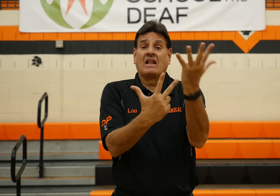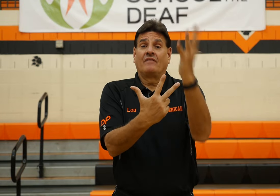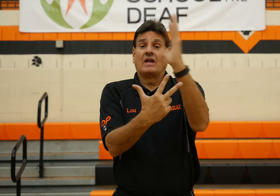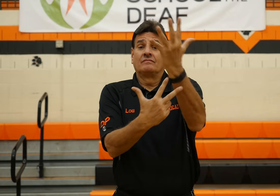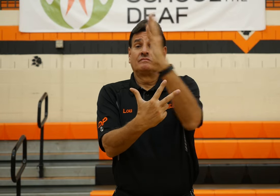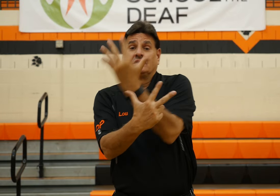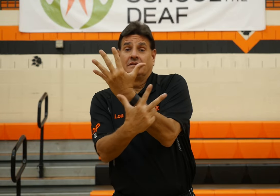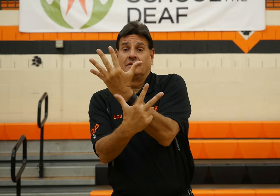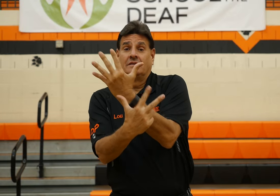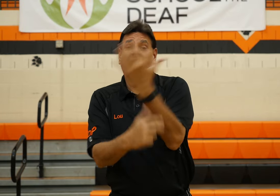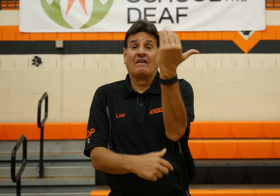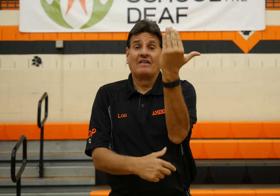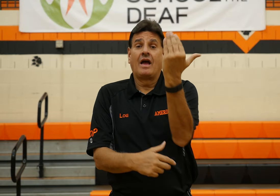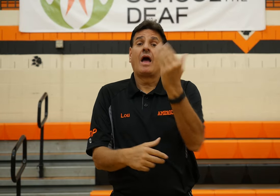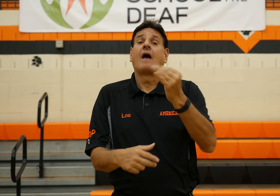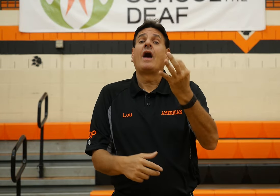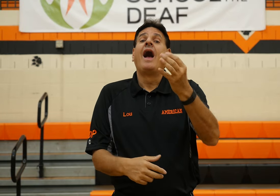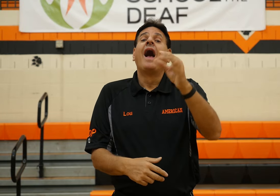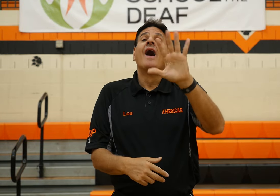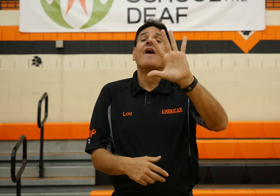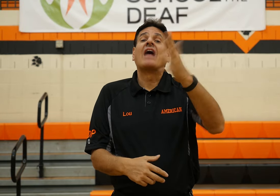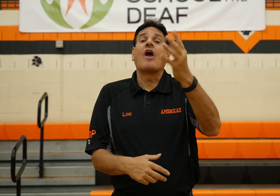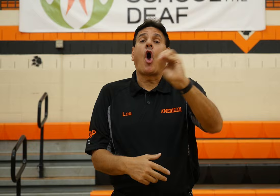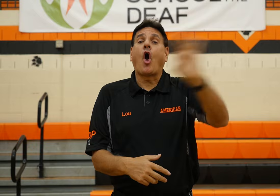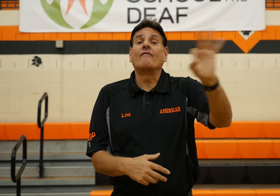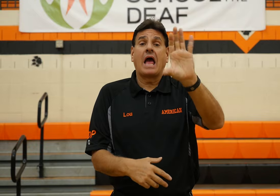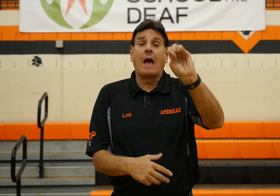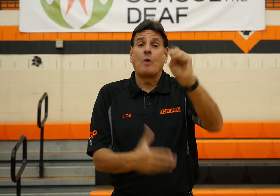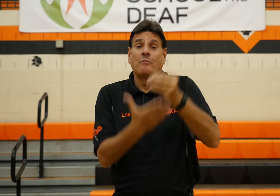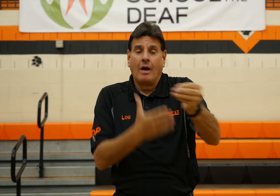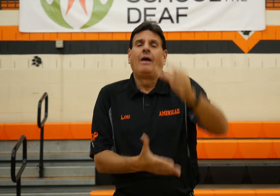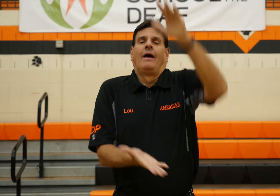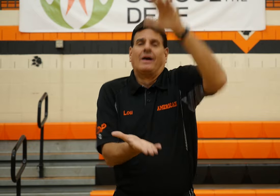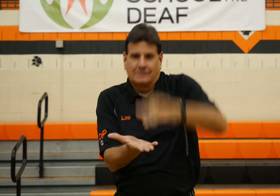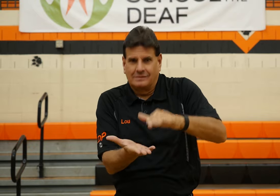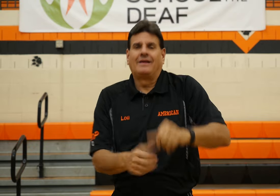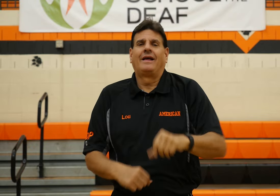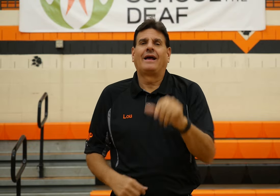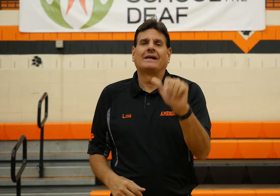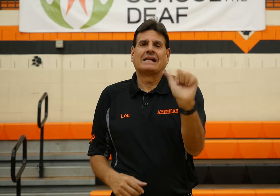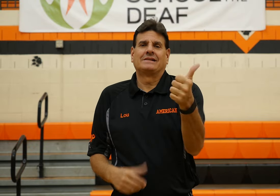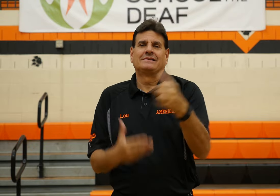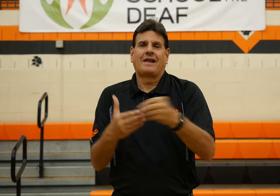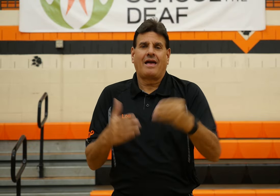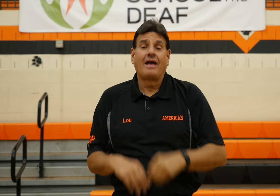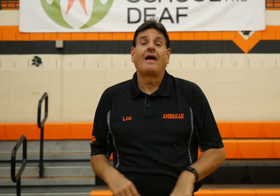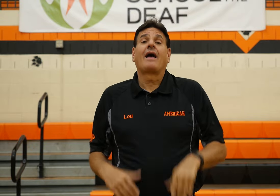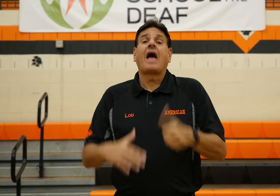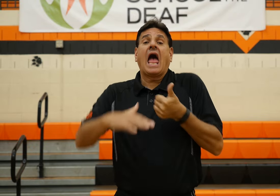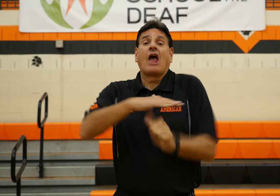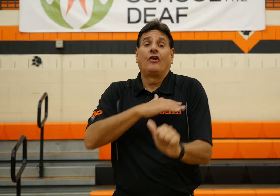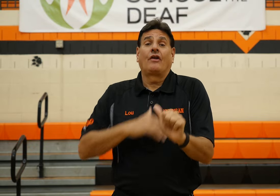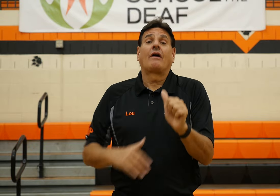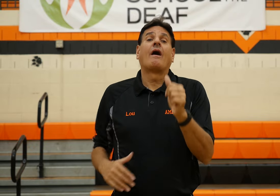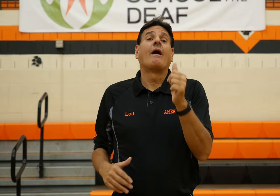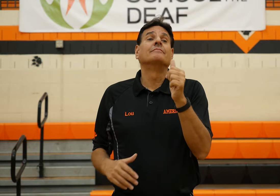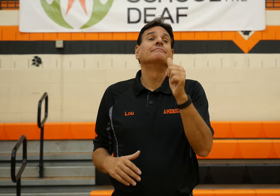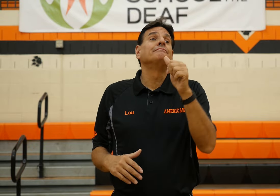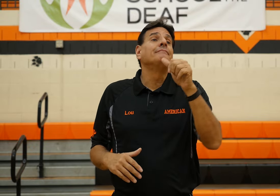The price of admission for students is $5 per day, $15. But if you want a combo ticket, you get a $5 discount, and it's $10 for the three